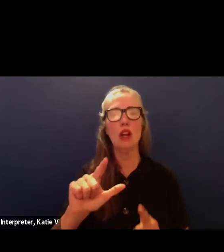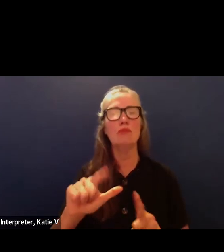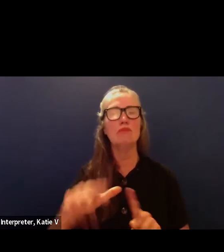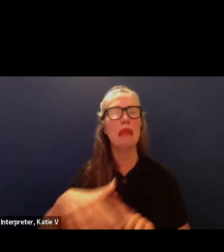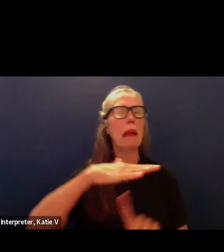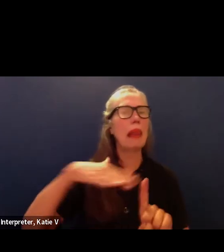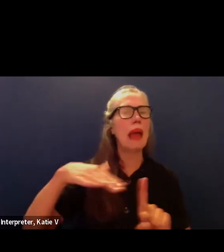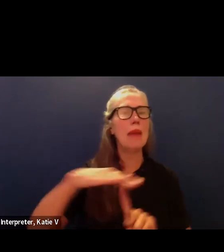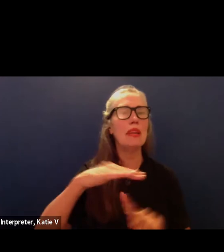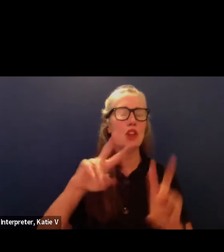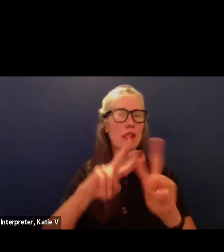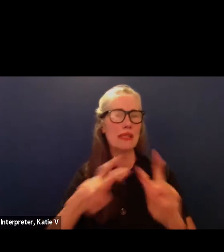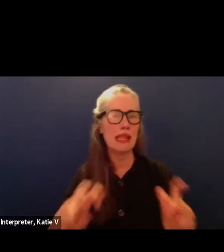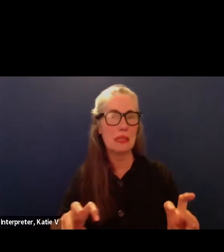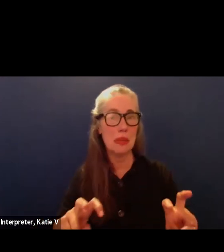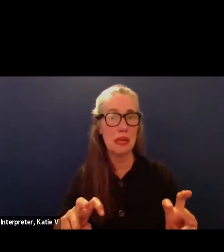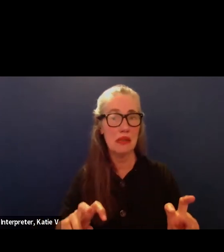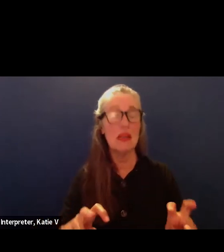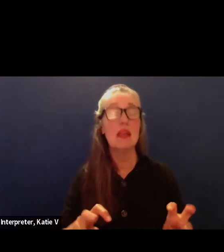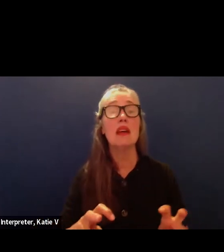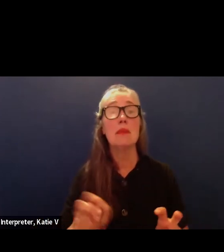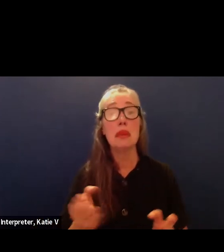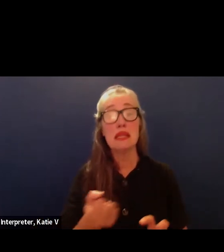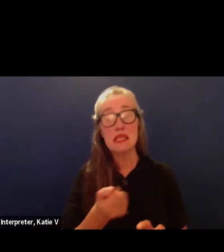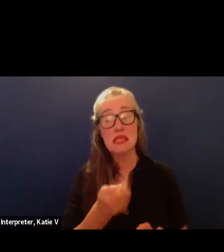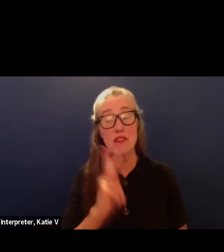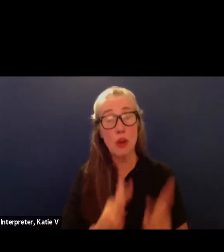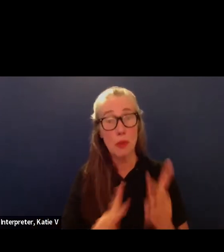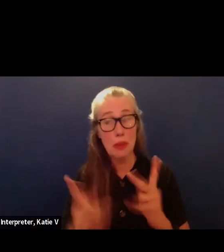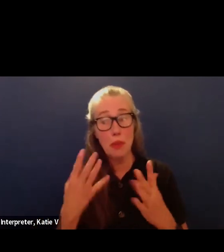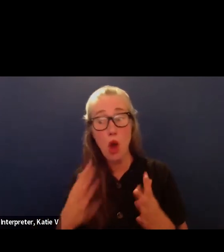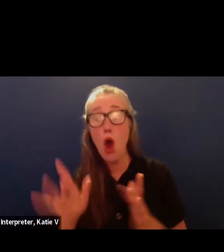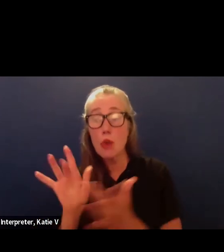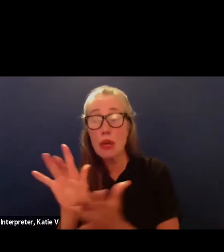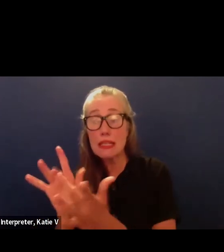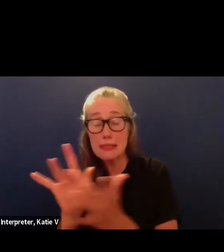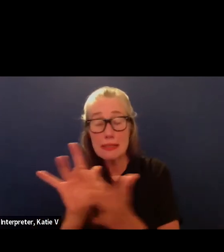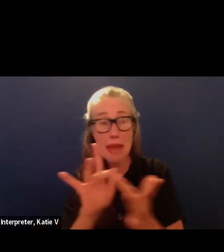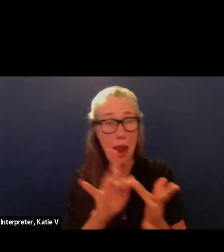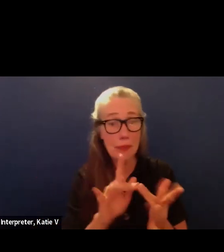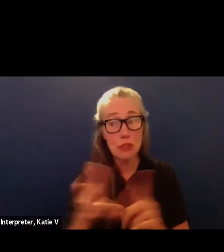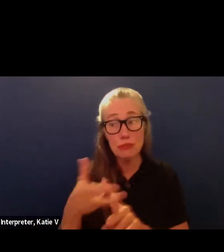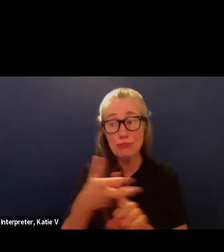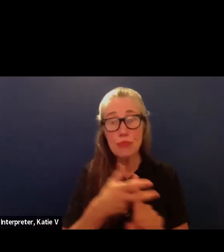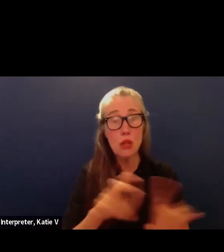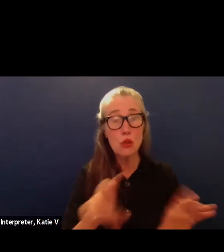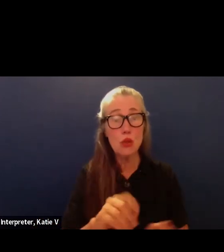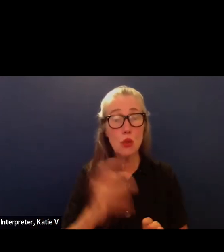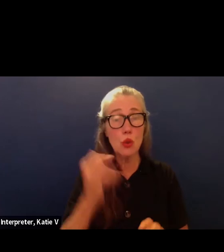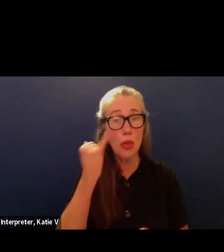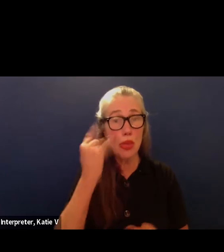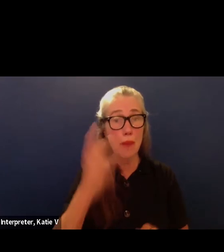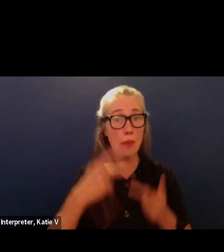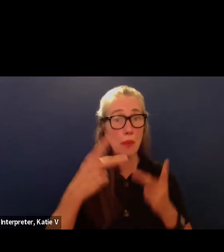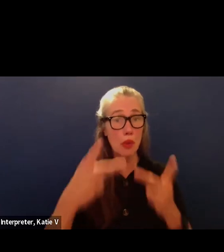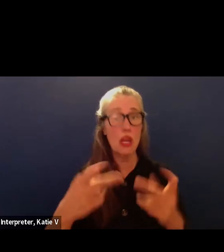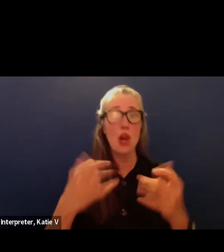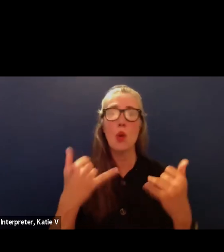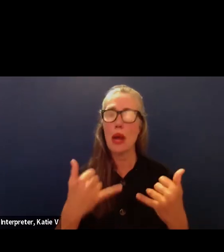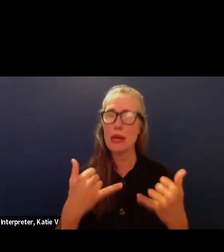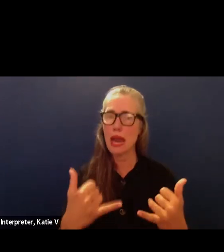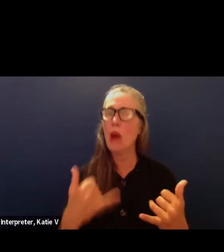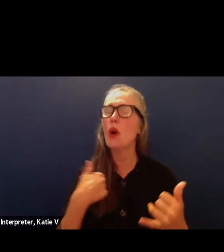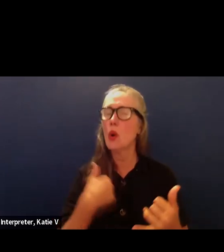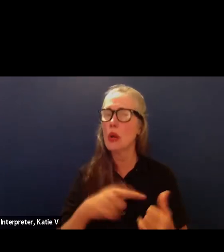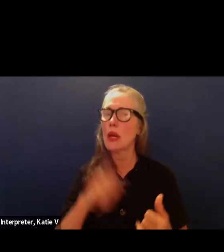is a committee of people that have already been tapped to do the review of those proposals and i want to remind everyone that we are in a cone of silence